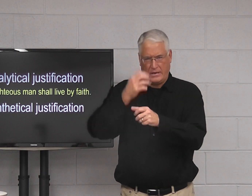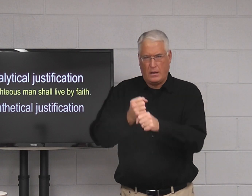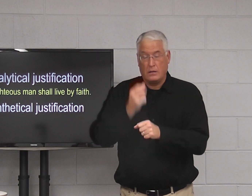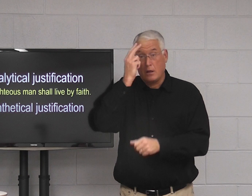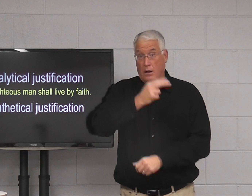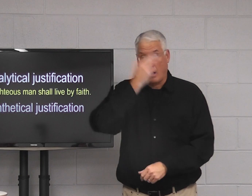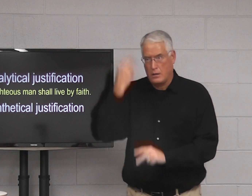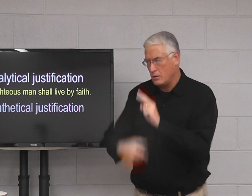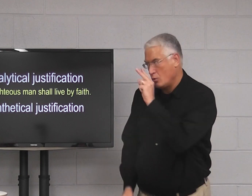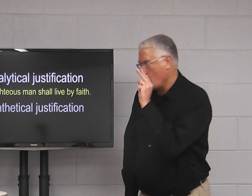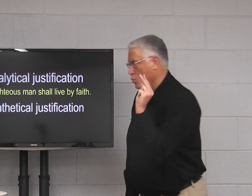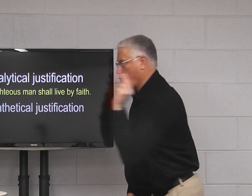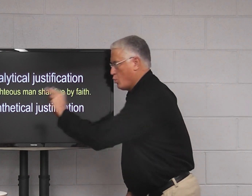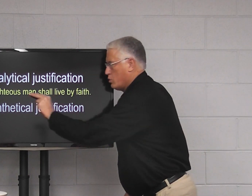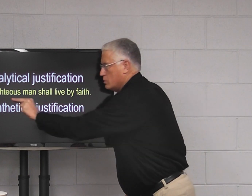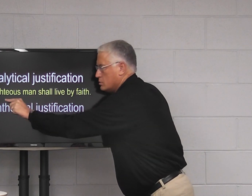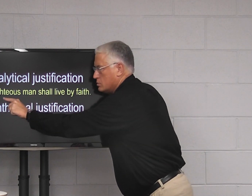it says, righteous man shall live,